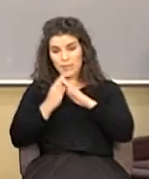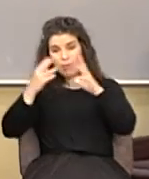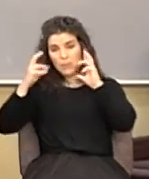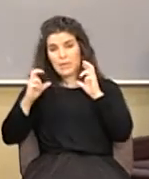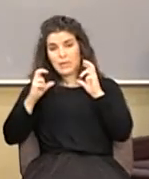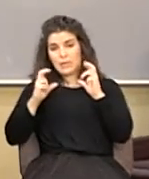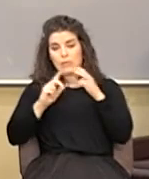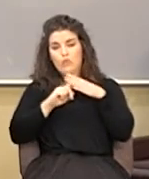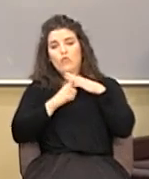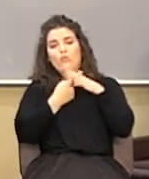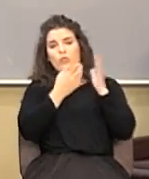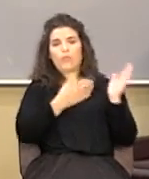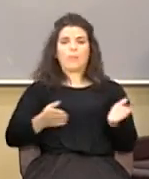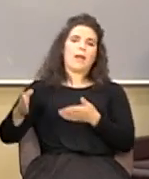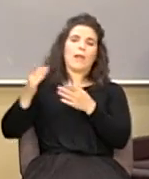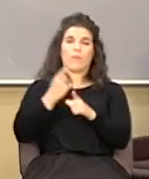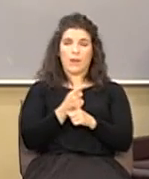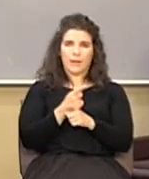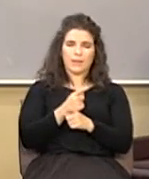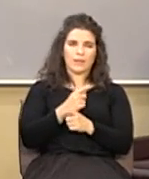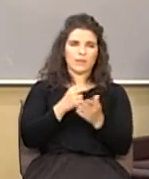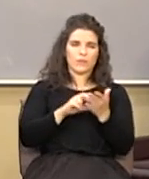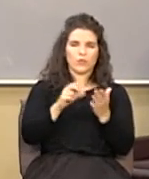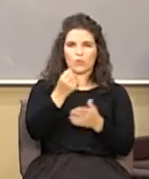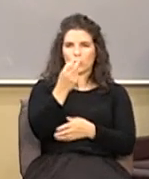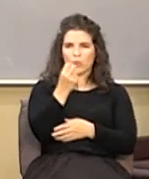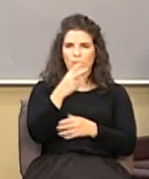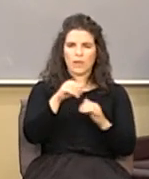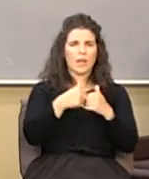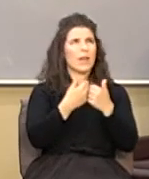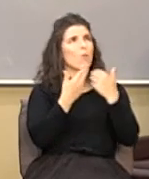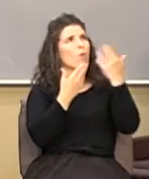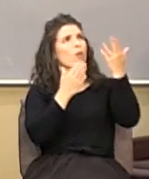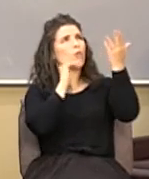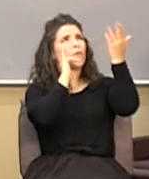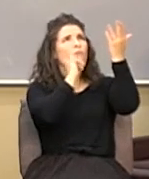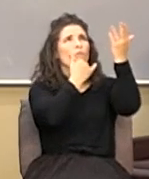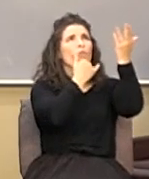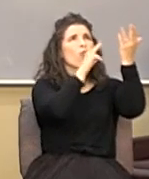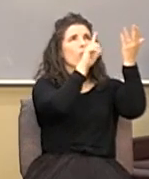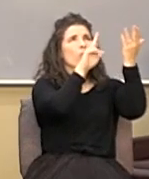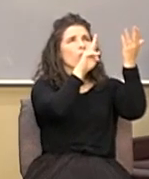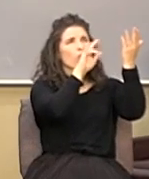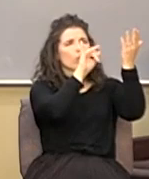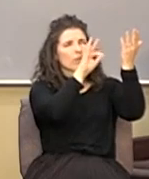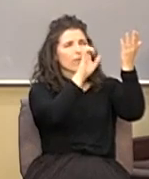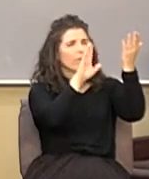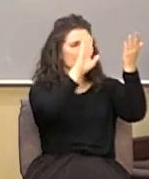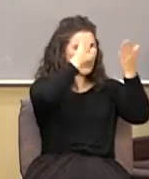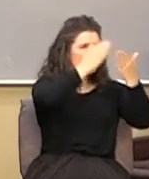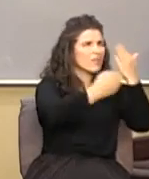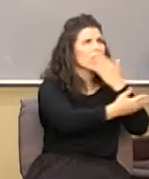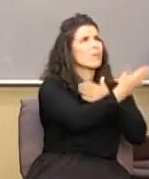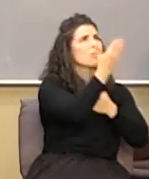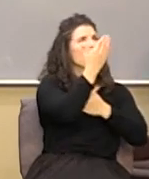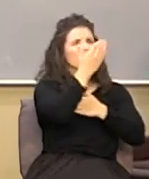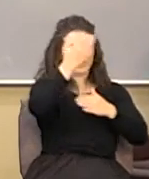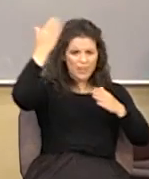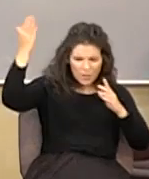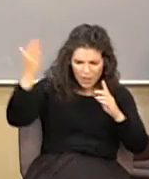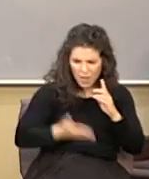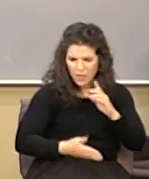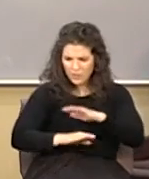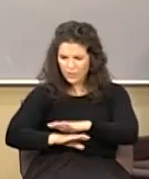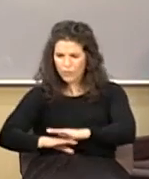His original plan. Verse 12. How art thou fallen from heaven, O Lucifer, son of the morning? How art thou cut down to the